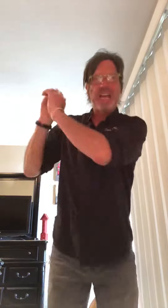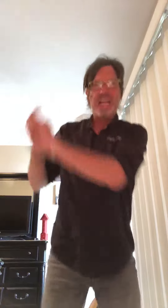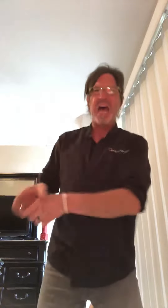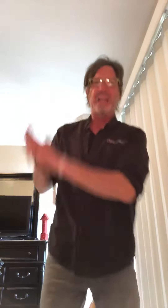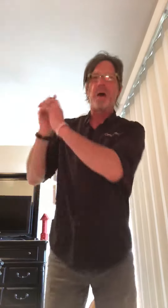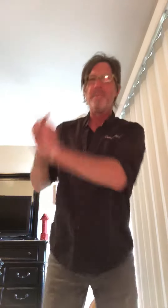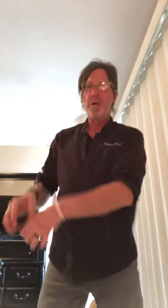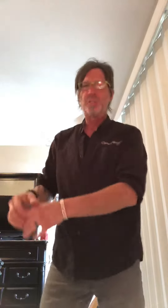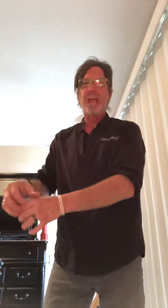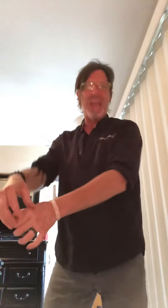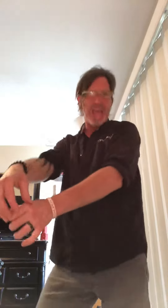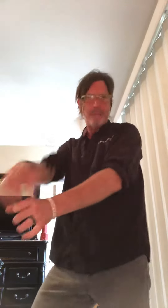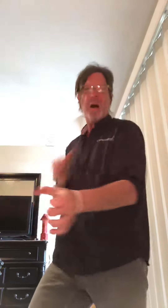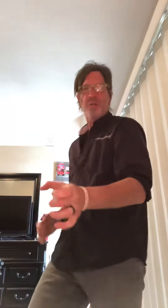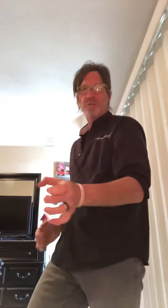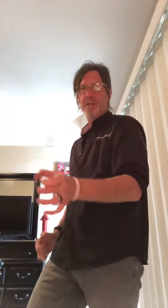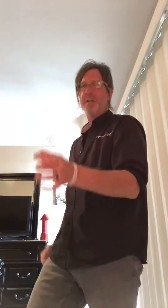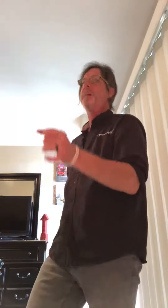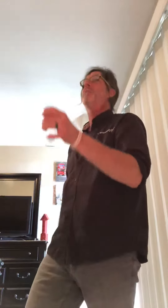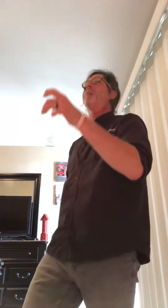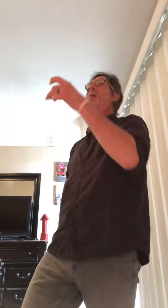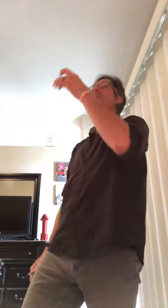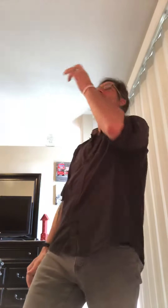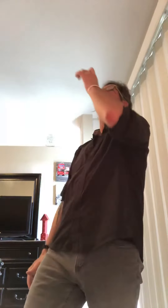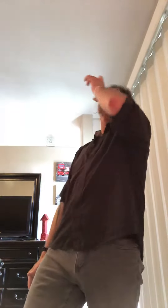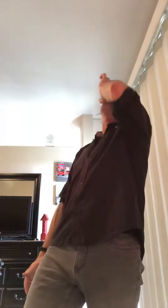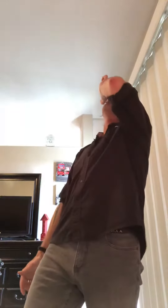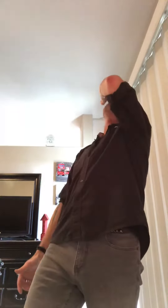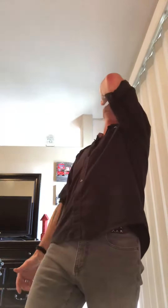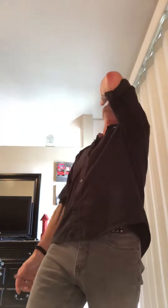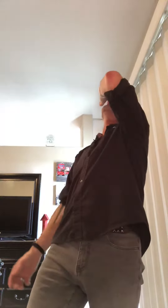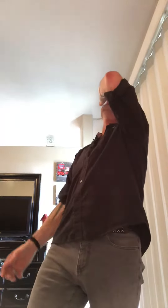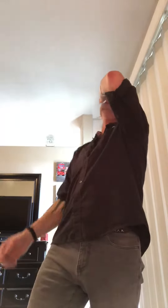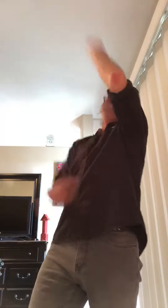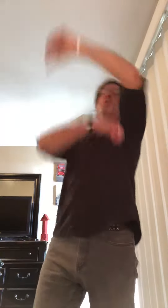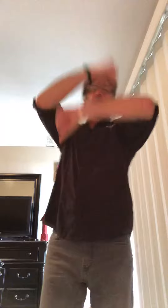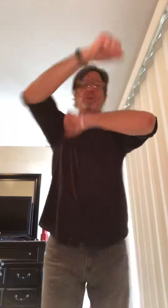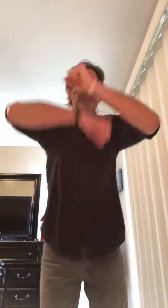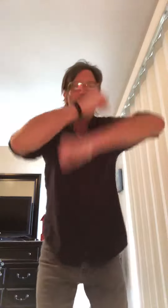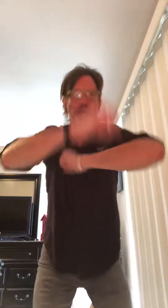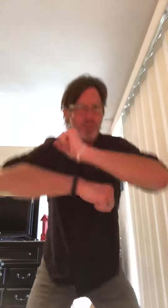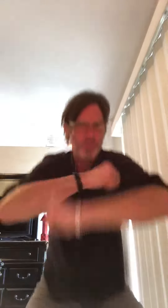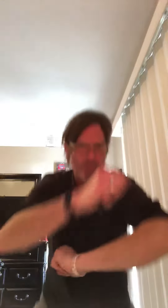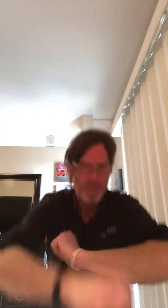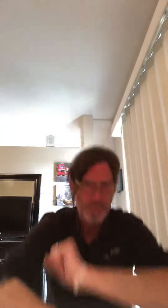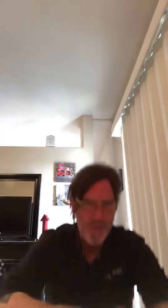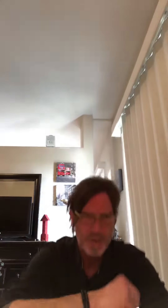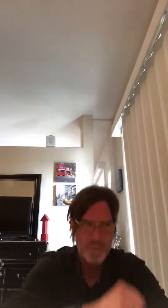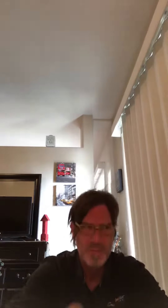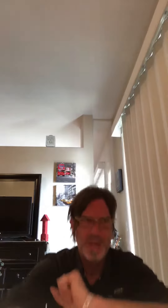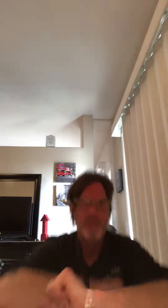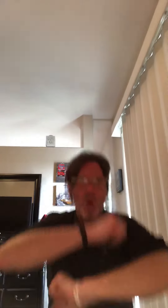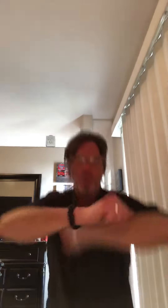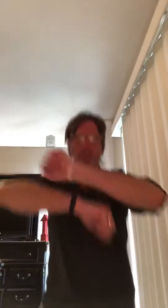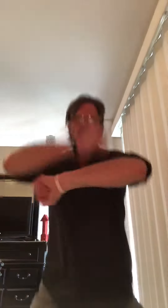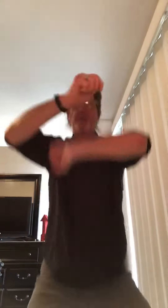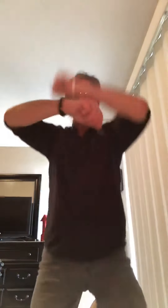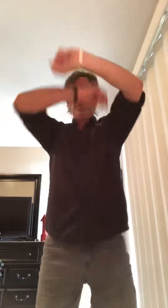it like a milkshake and drink it from a can. Rumba to the bottom and rumba to